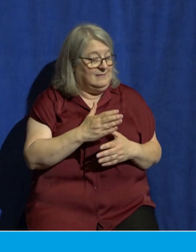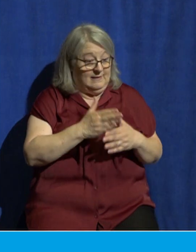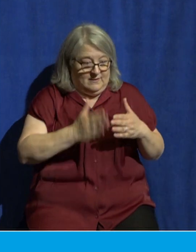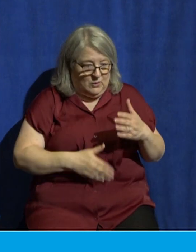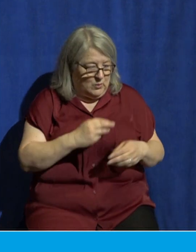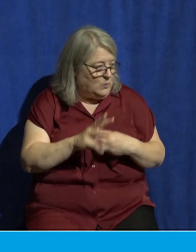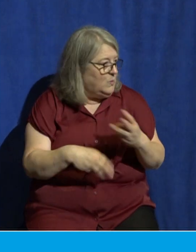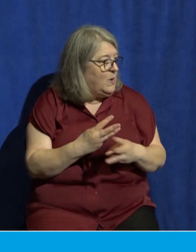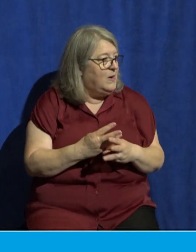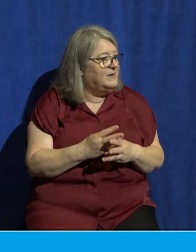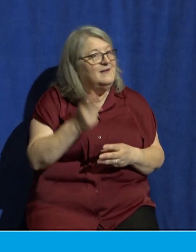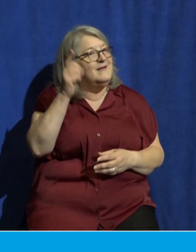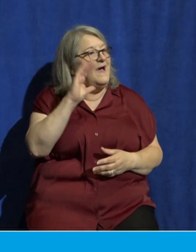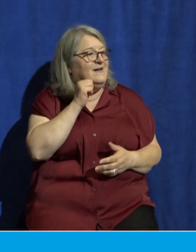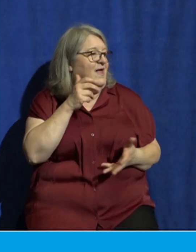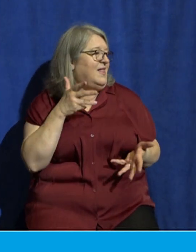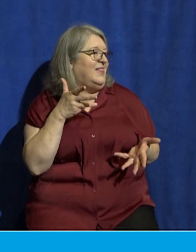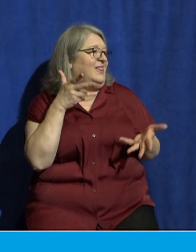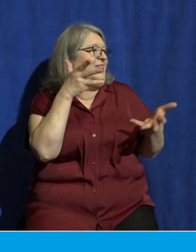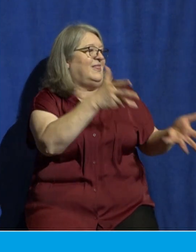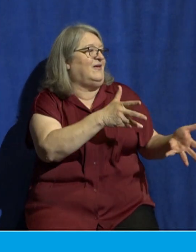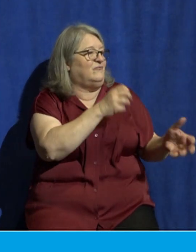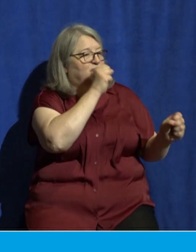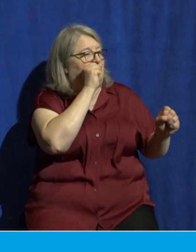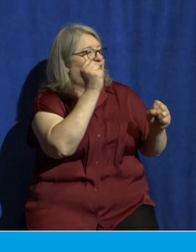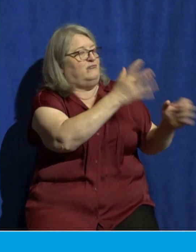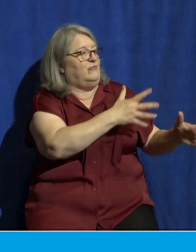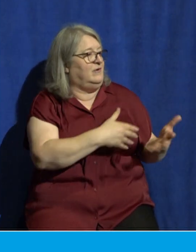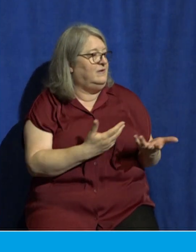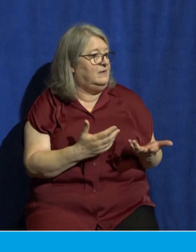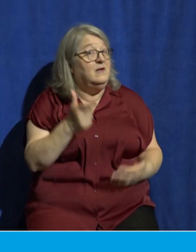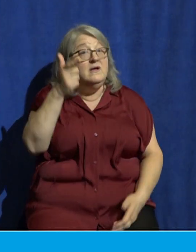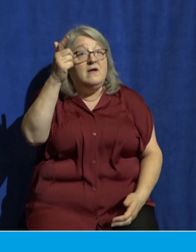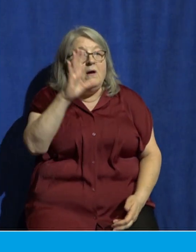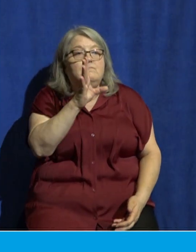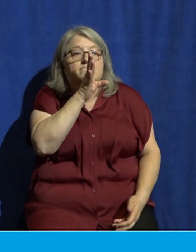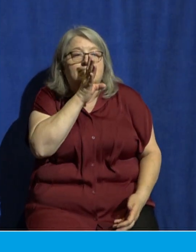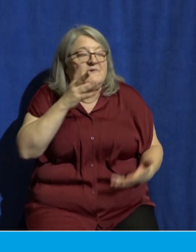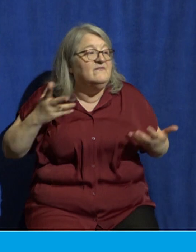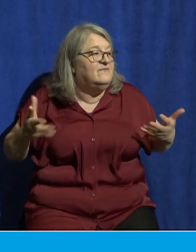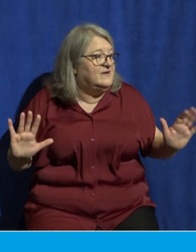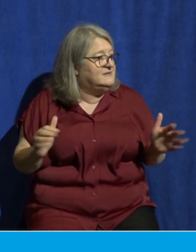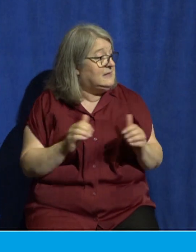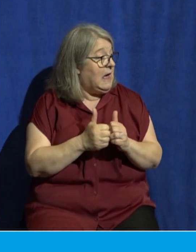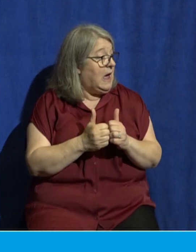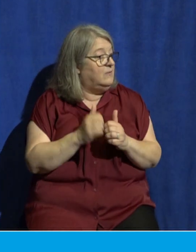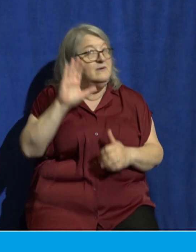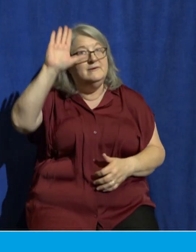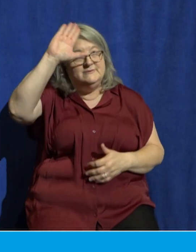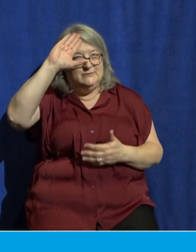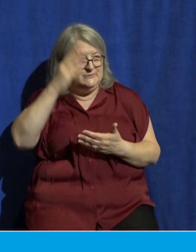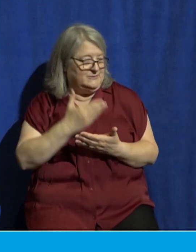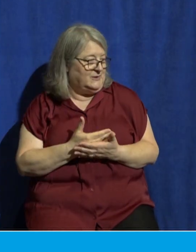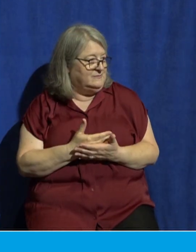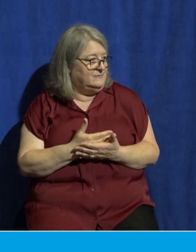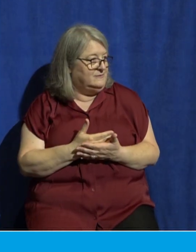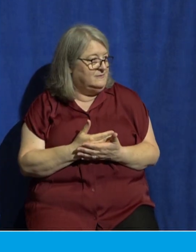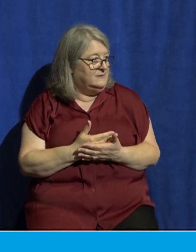in the dark God has actually spoken and he's spoken through his son and he says very clearly